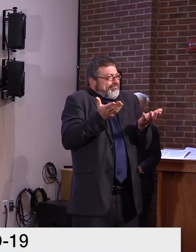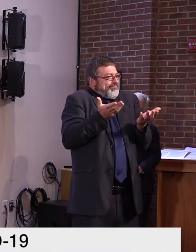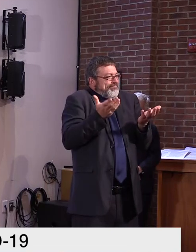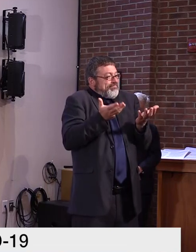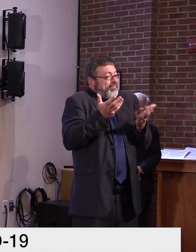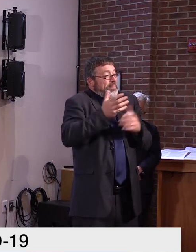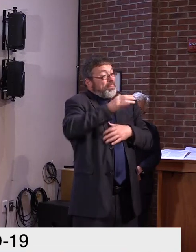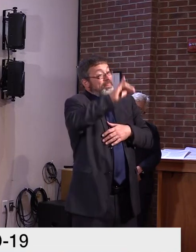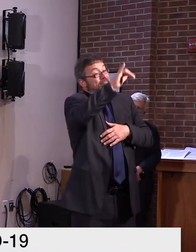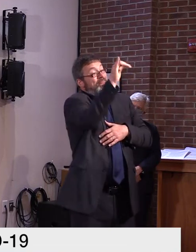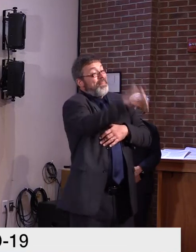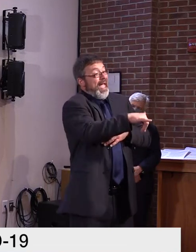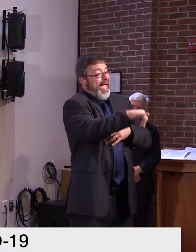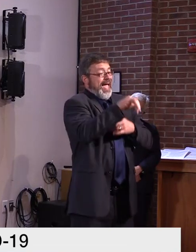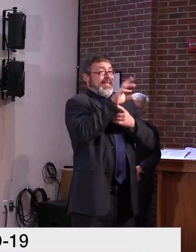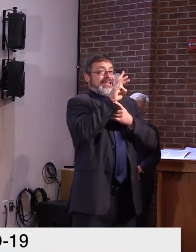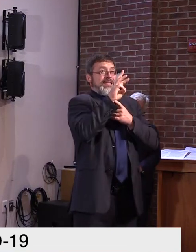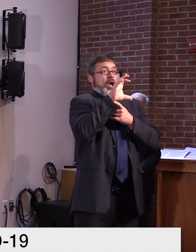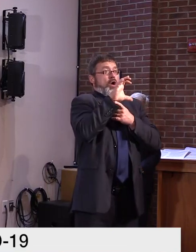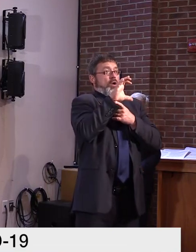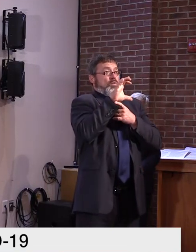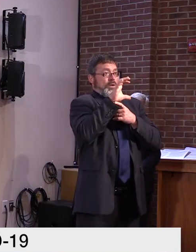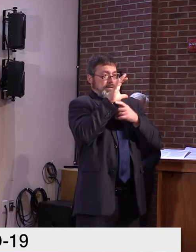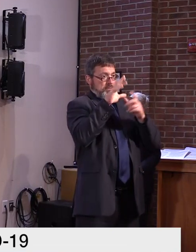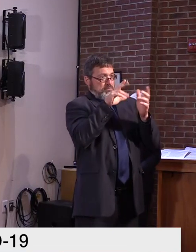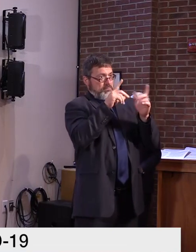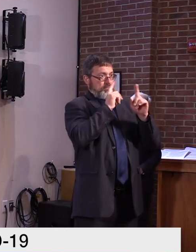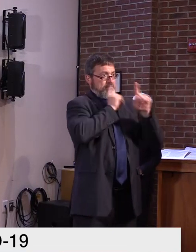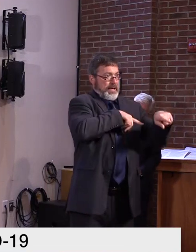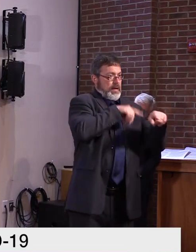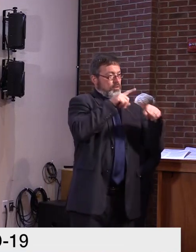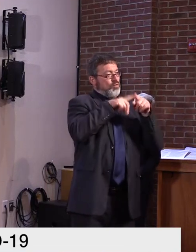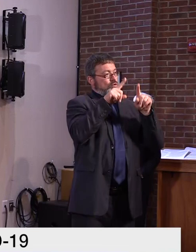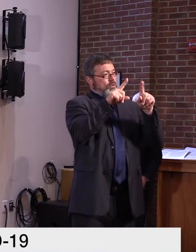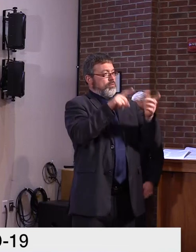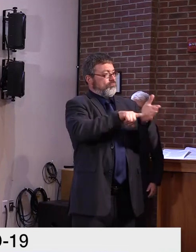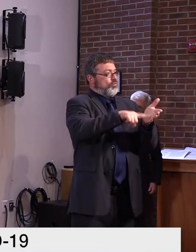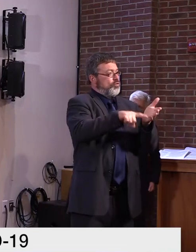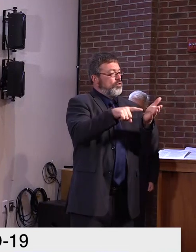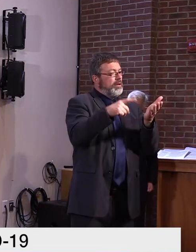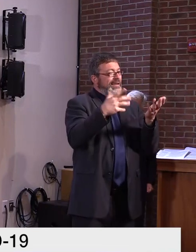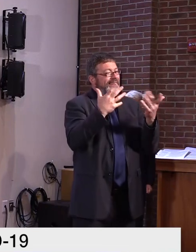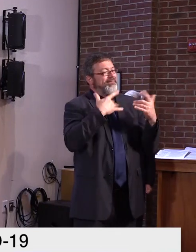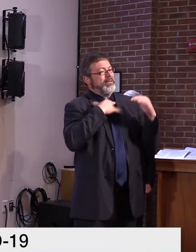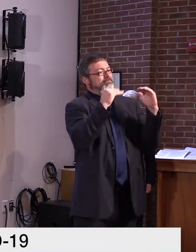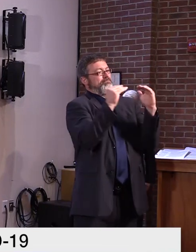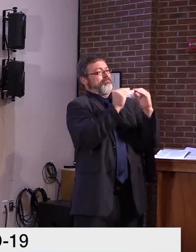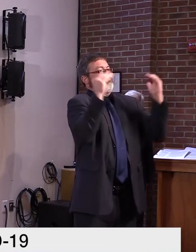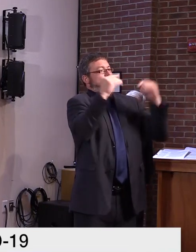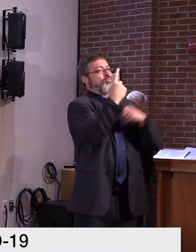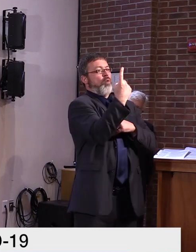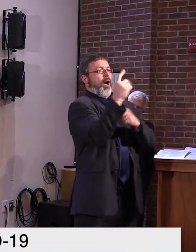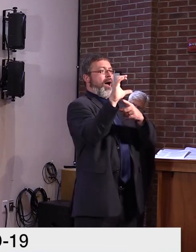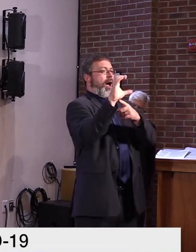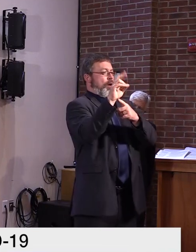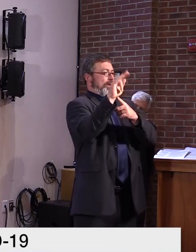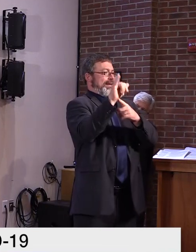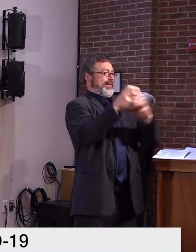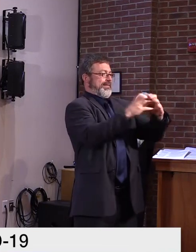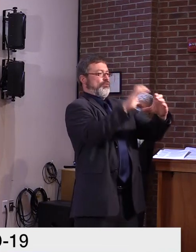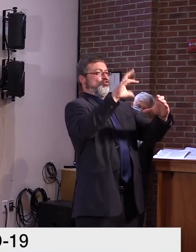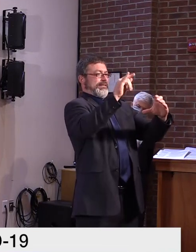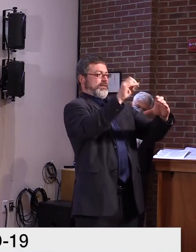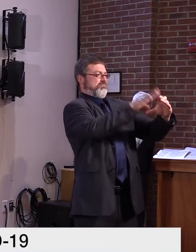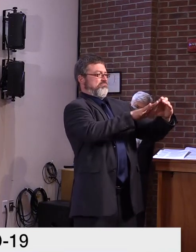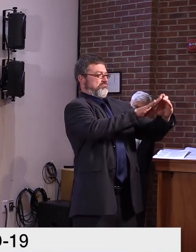really going on, um, with all the caveats that go with using serology testing in a low prevalence population.